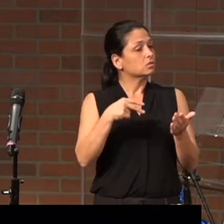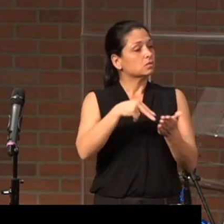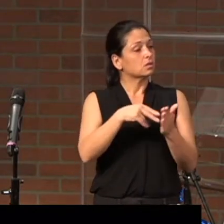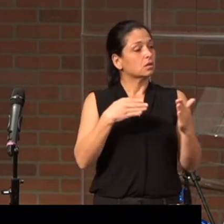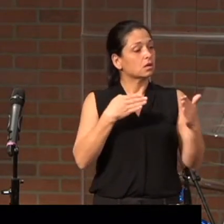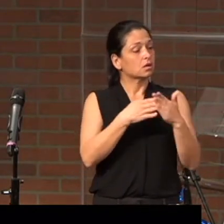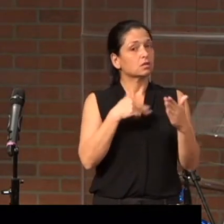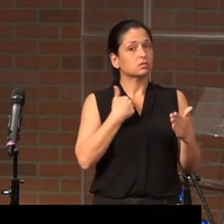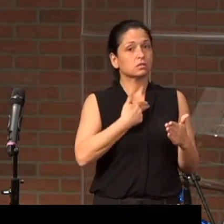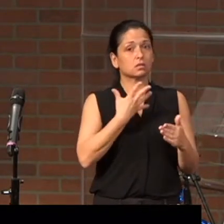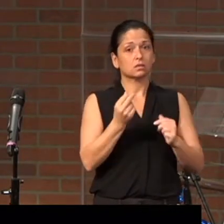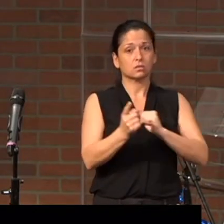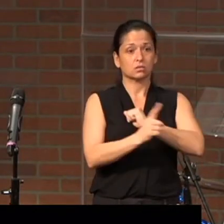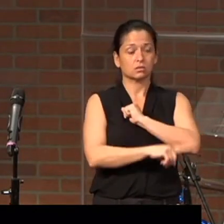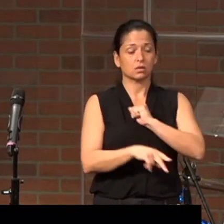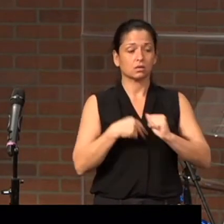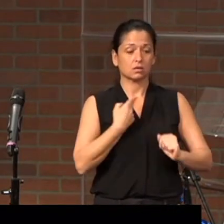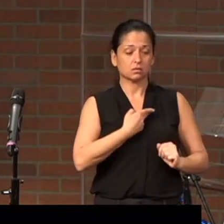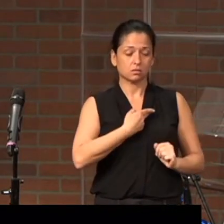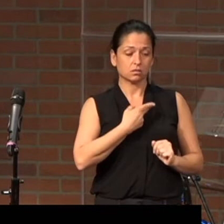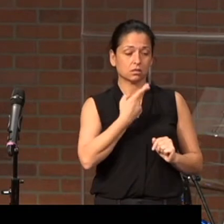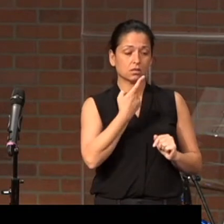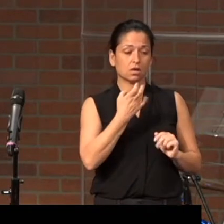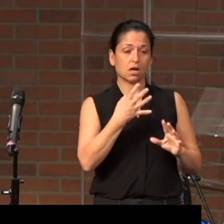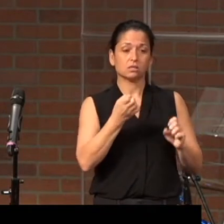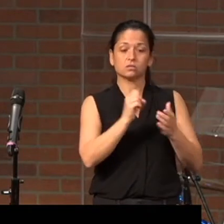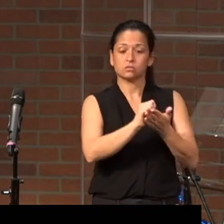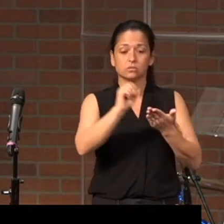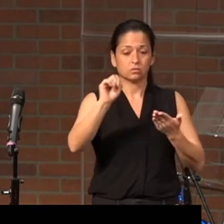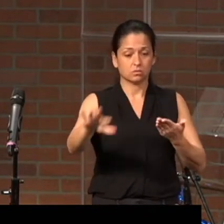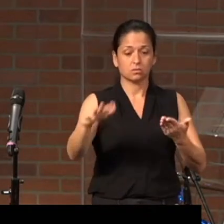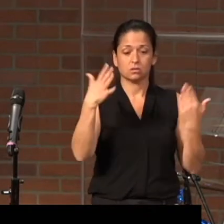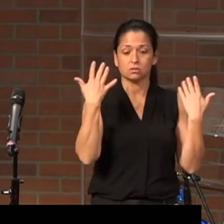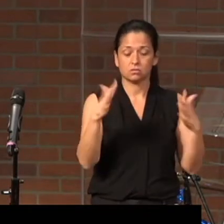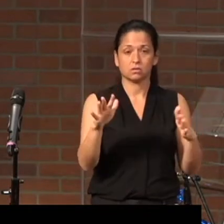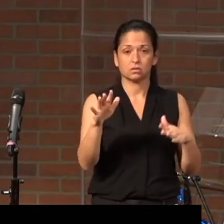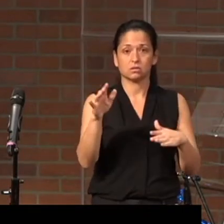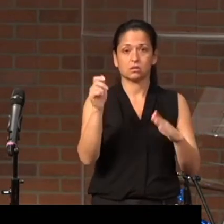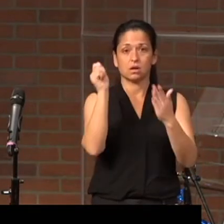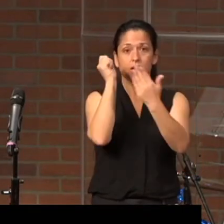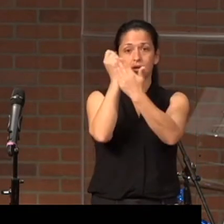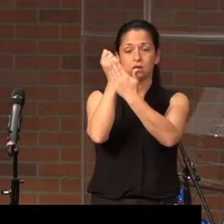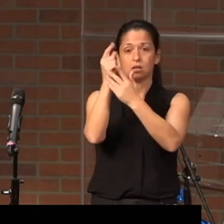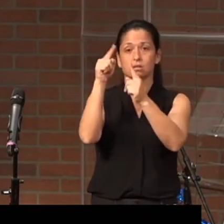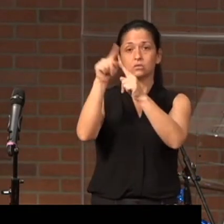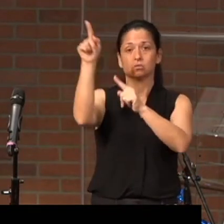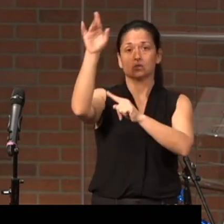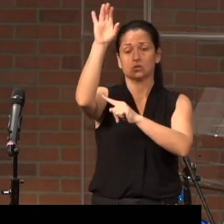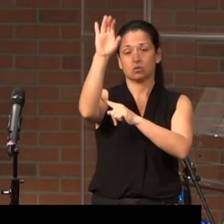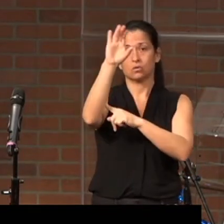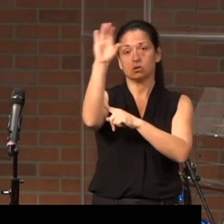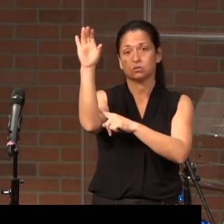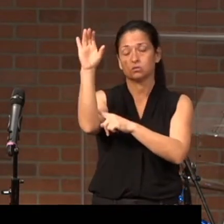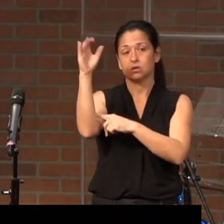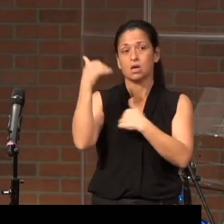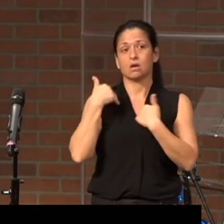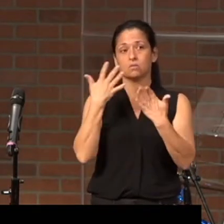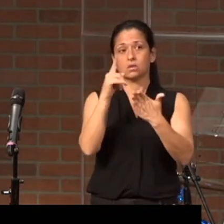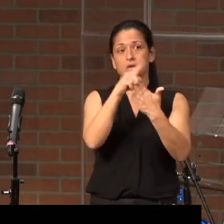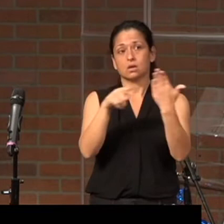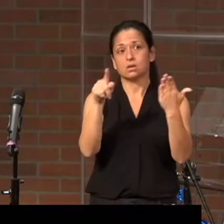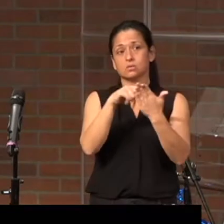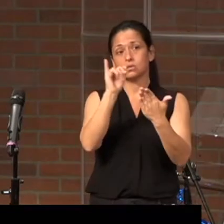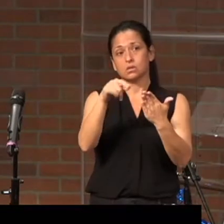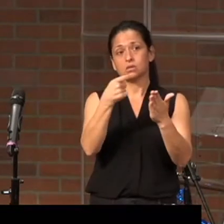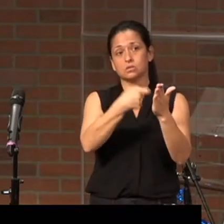and condemned us, he has taken it away, nailing it to the cross. Having canceled the charge